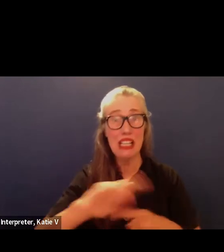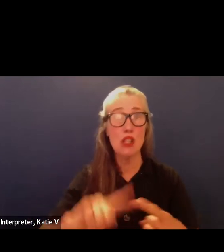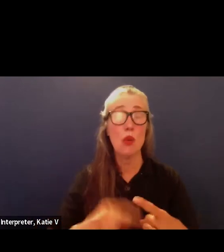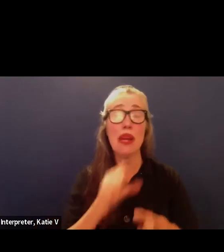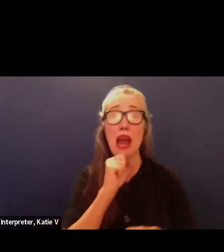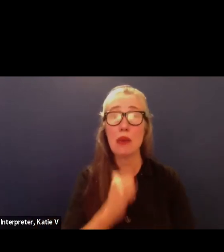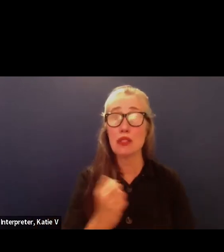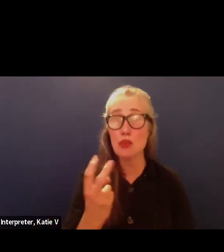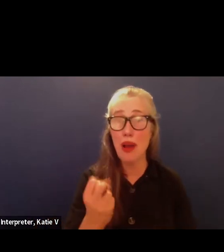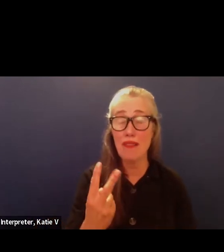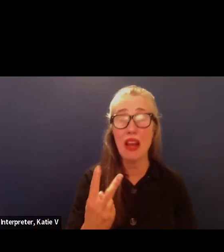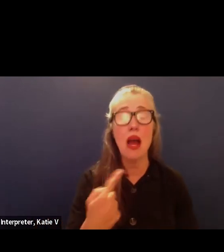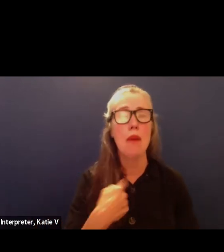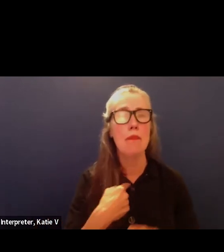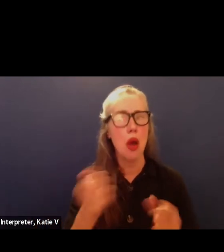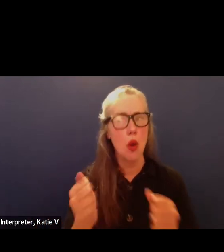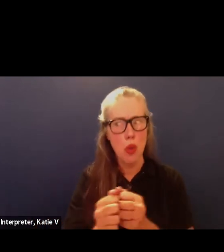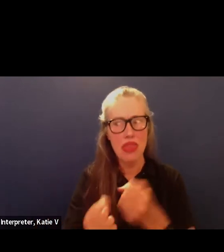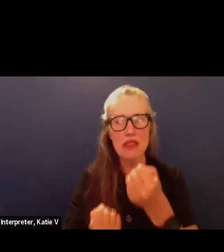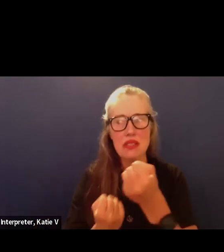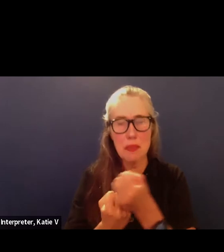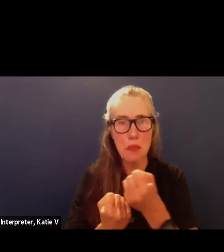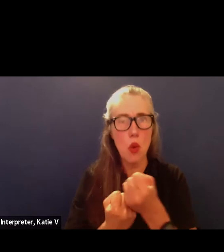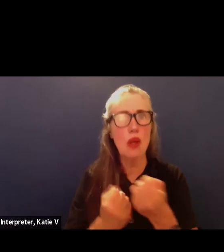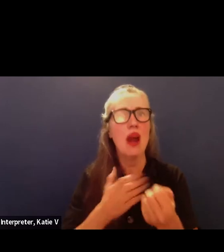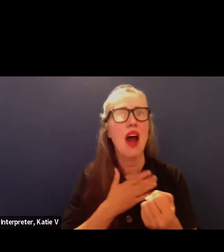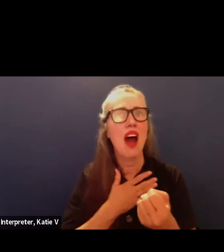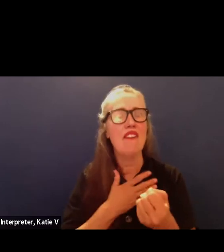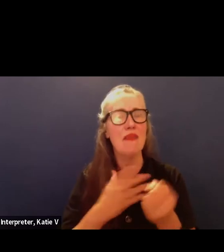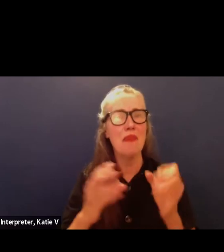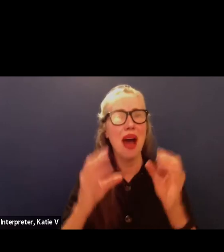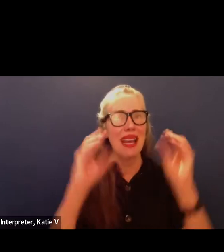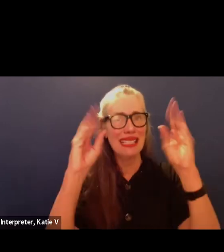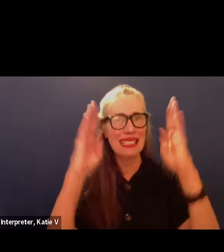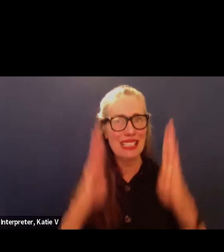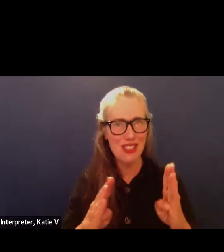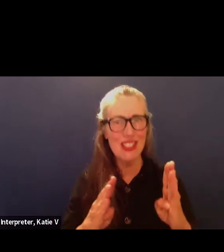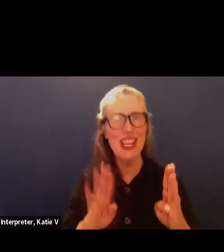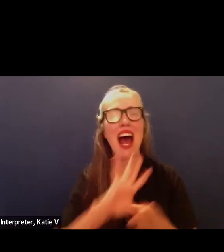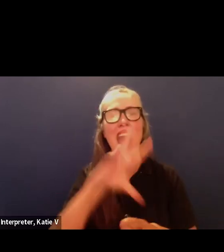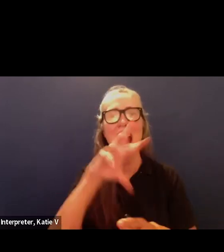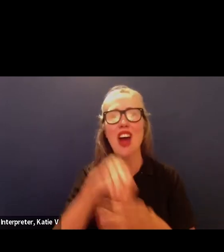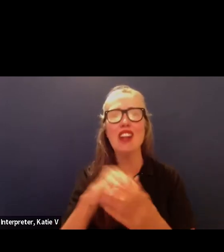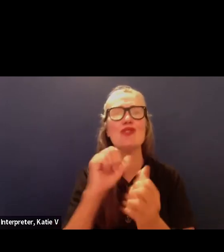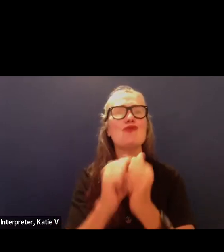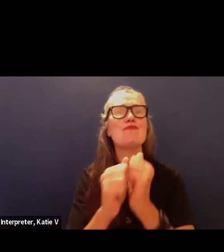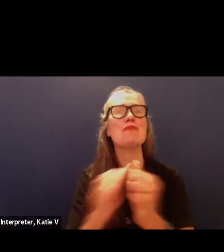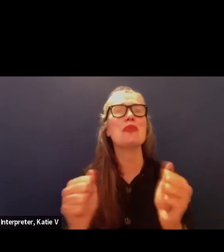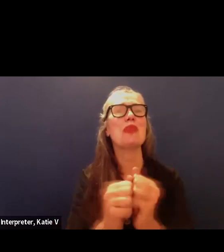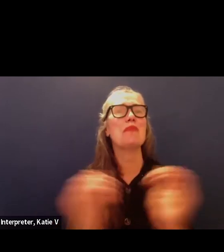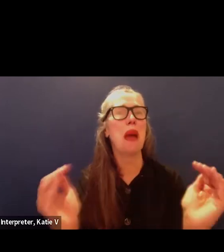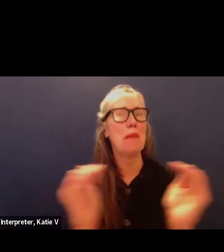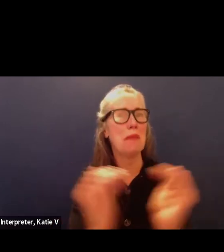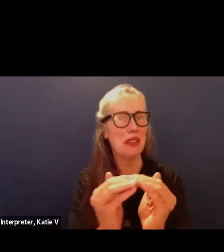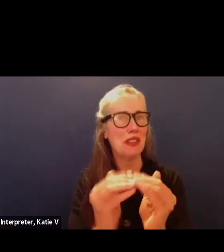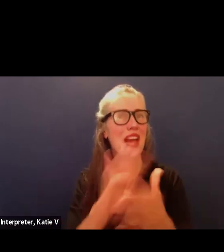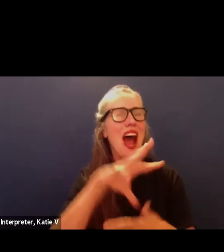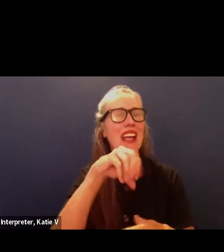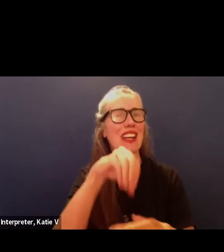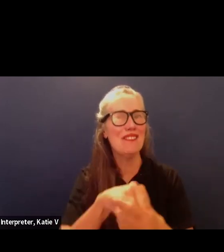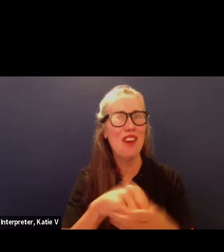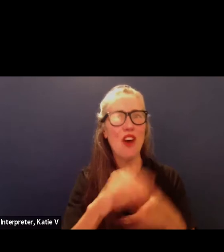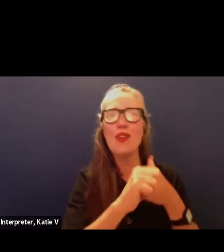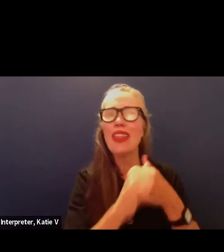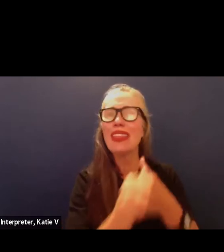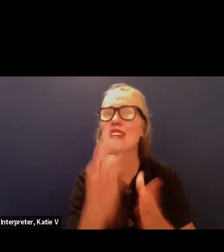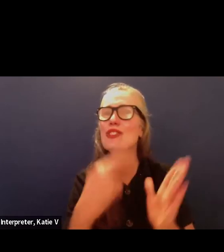to successfully complete my with my compete with my peers and get involved in leadership roles at school as a newcomer to this